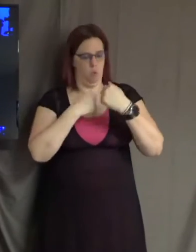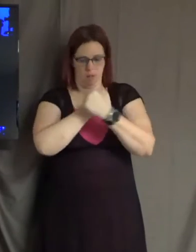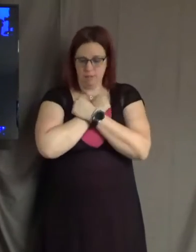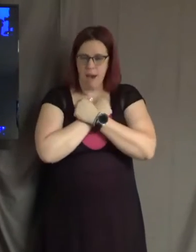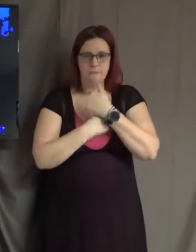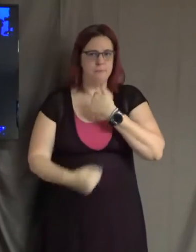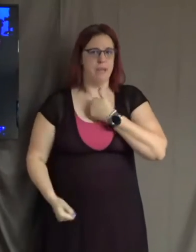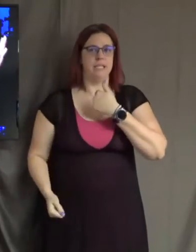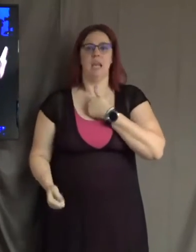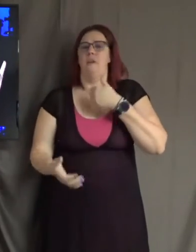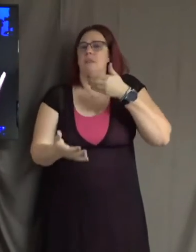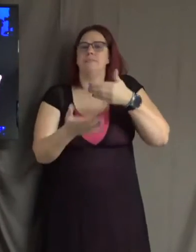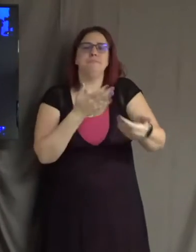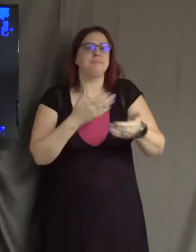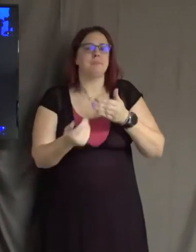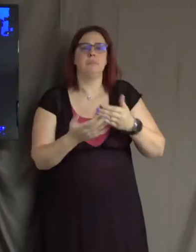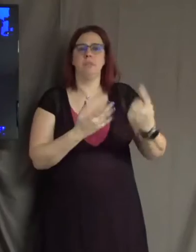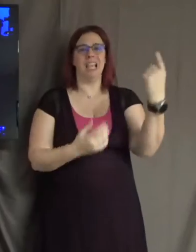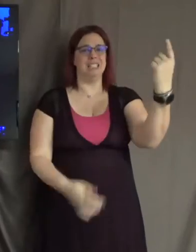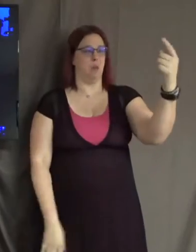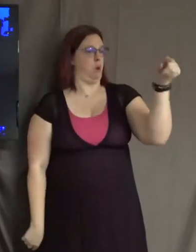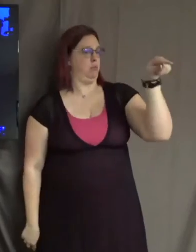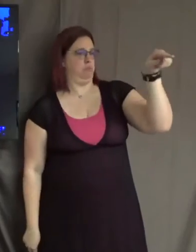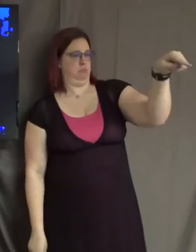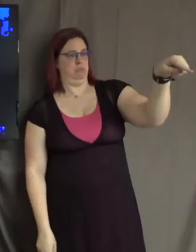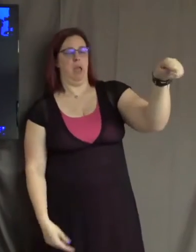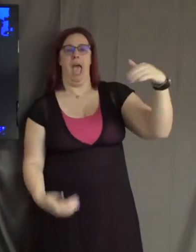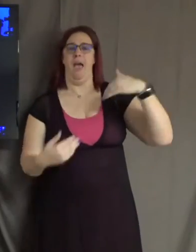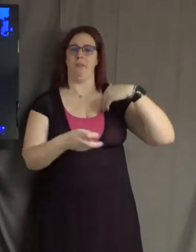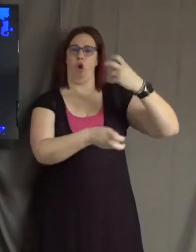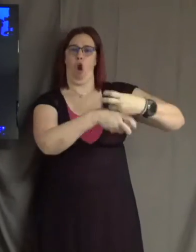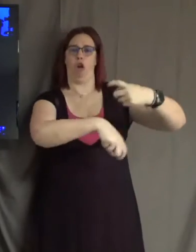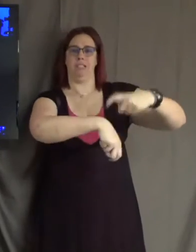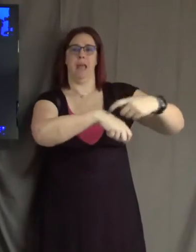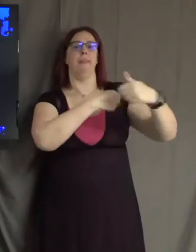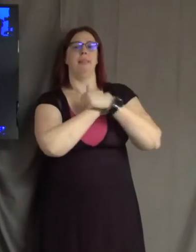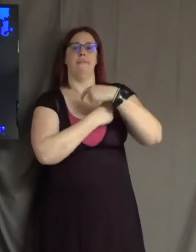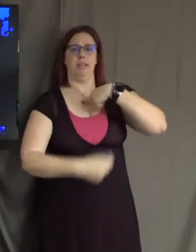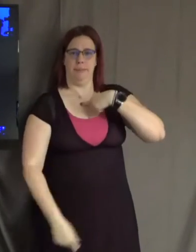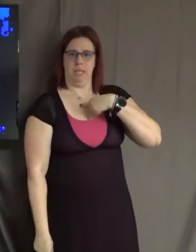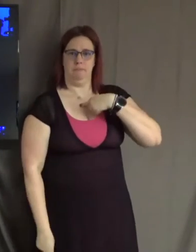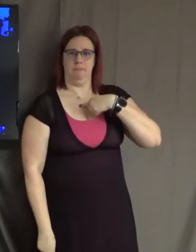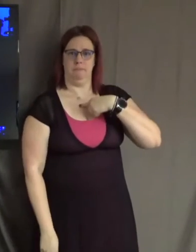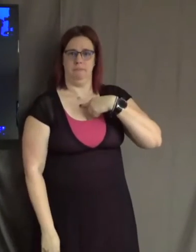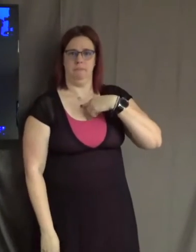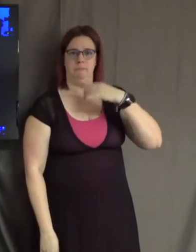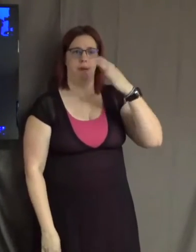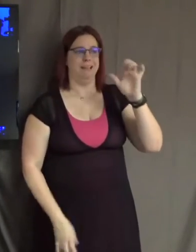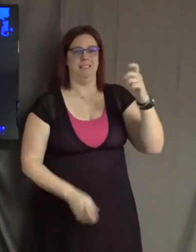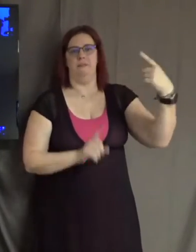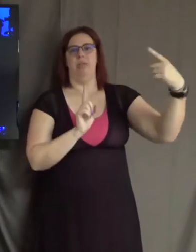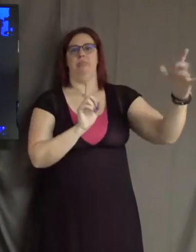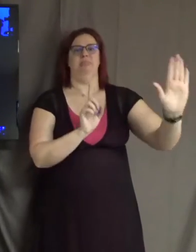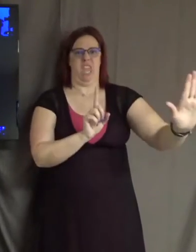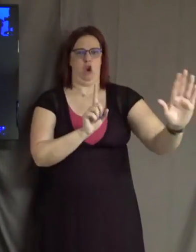if someone out there is having a hard time loving me right now because of their perception. So loving